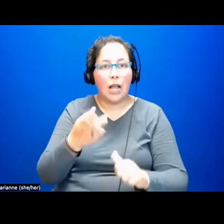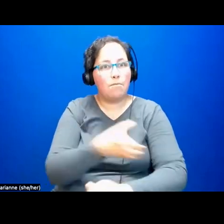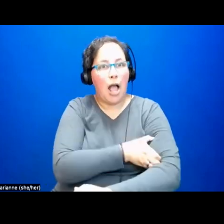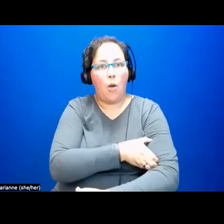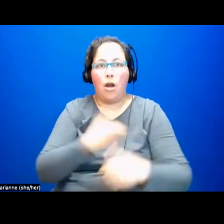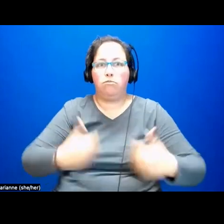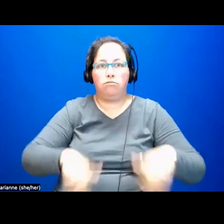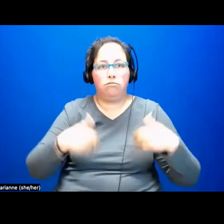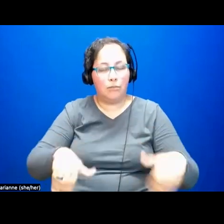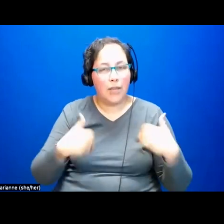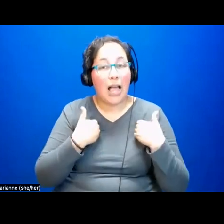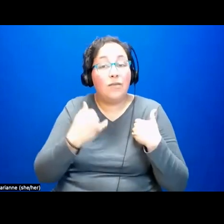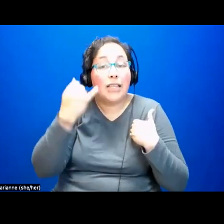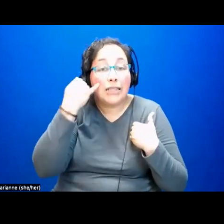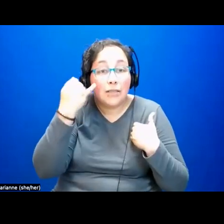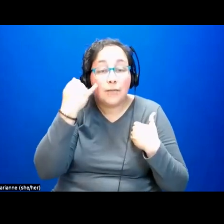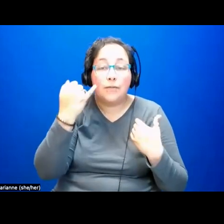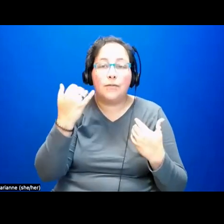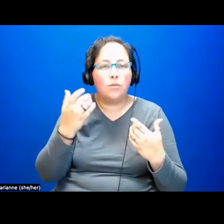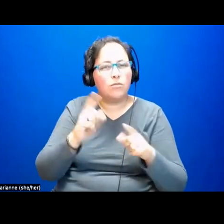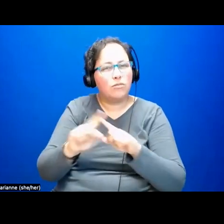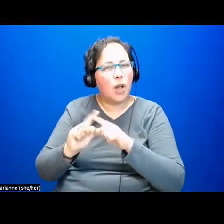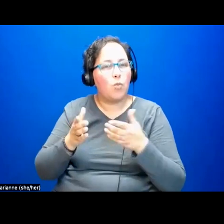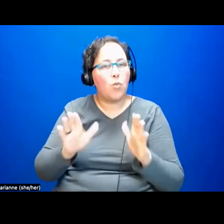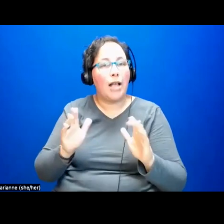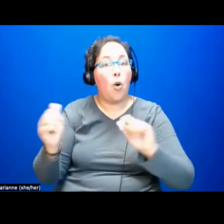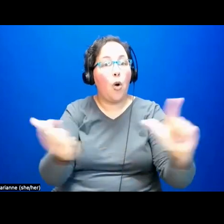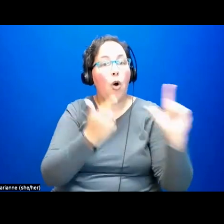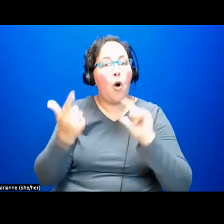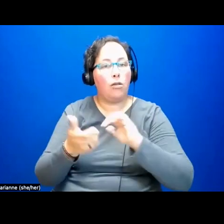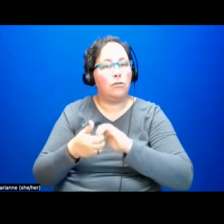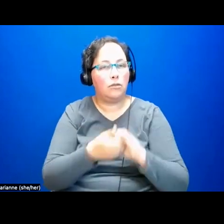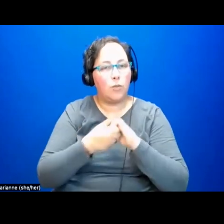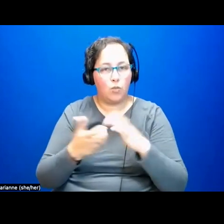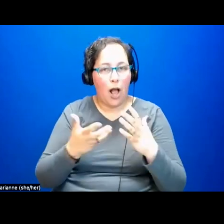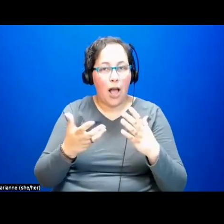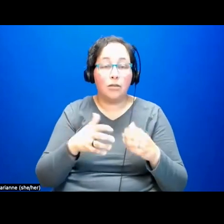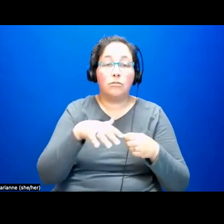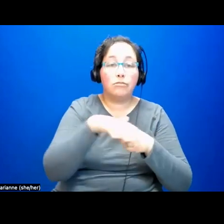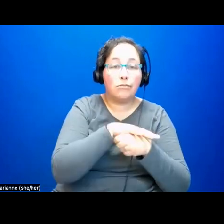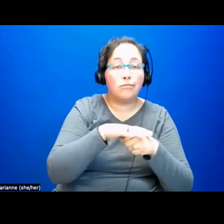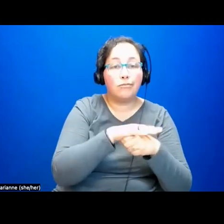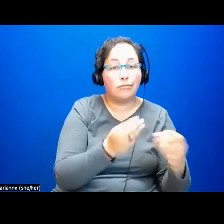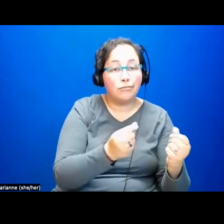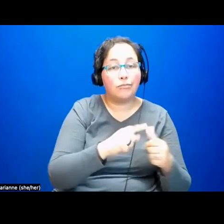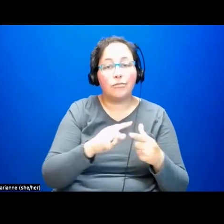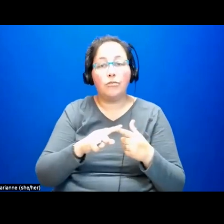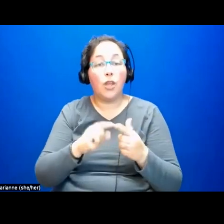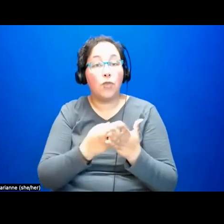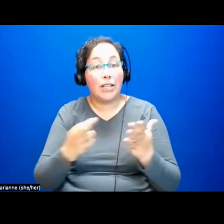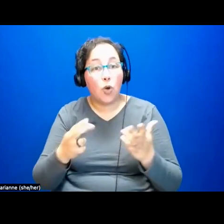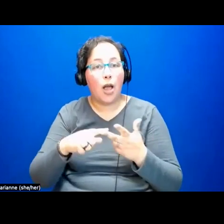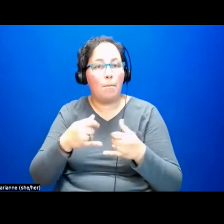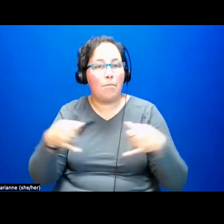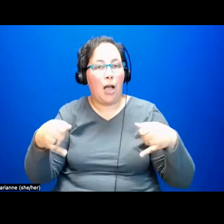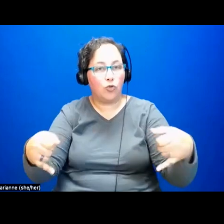in the ways that we might combine territory resources and boundaries, which is to say,